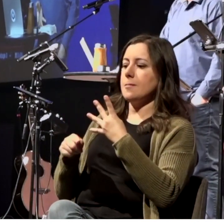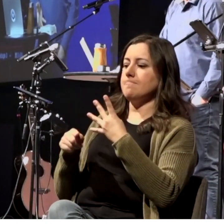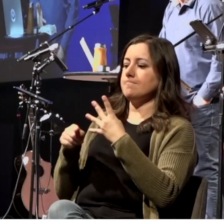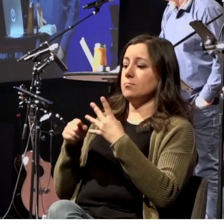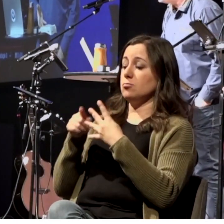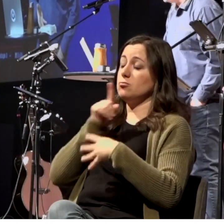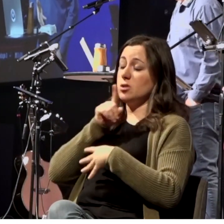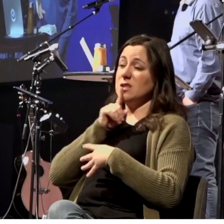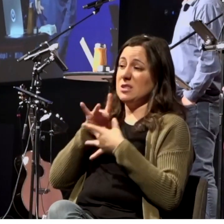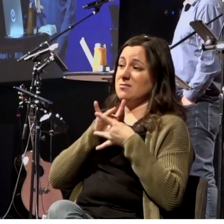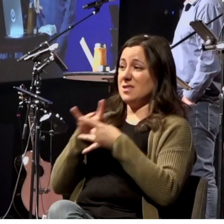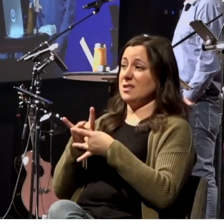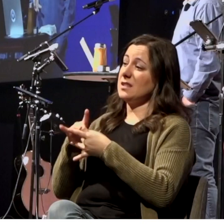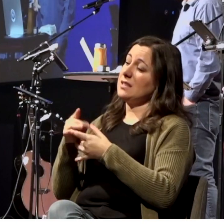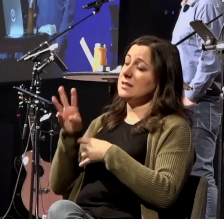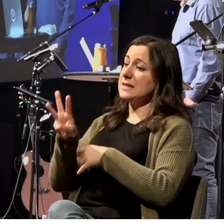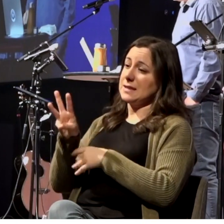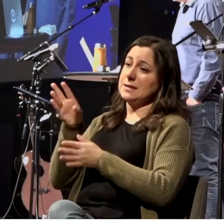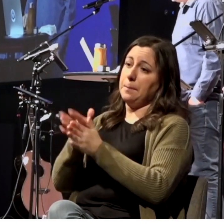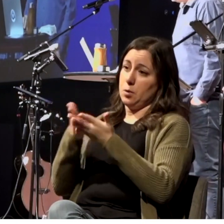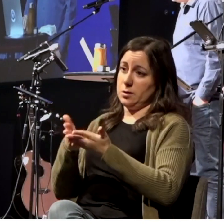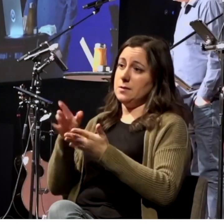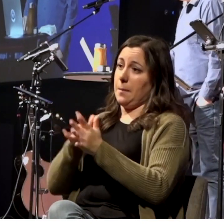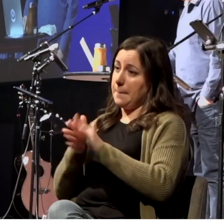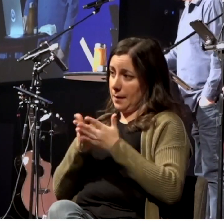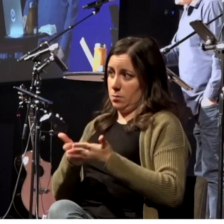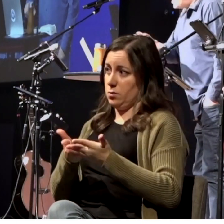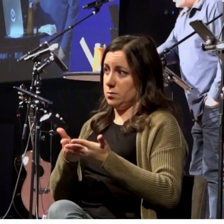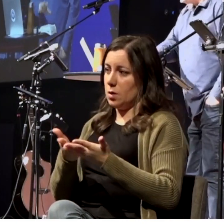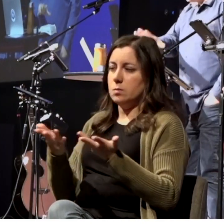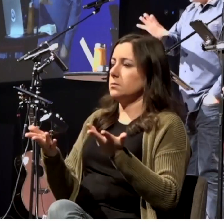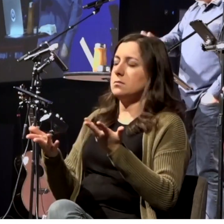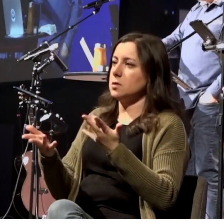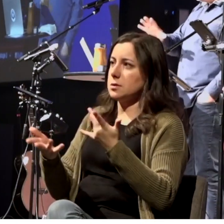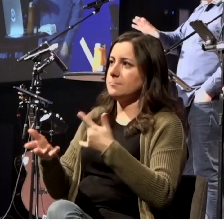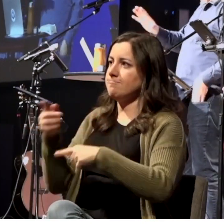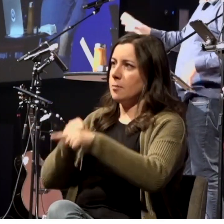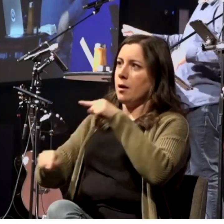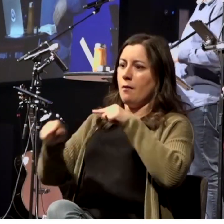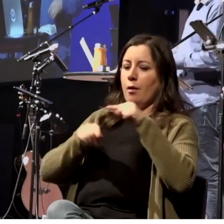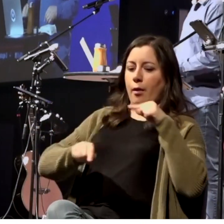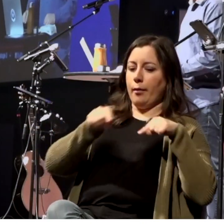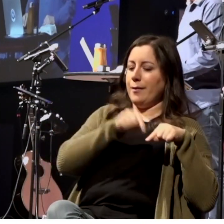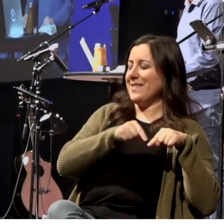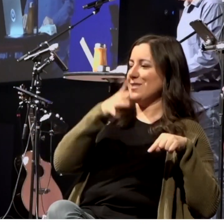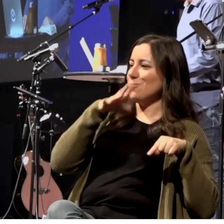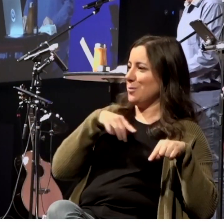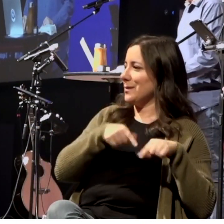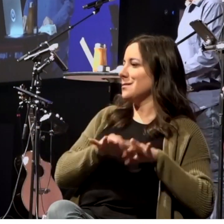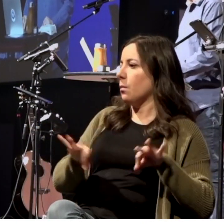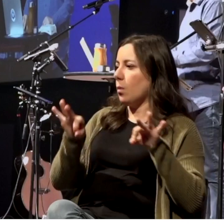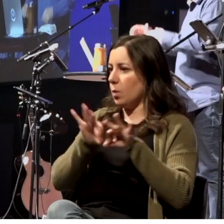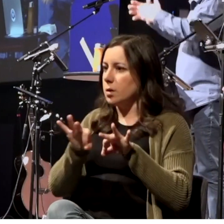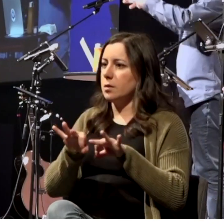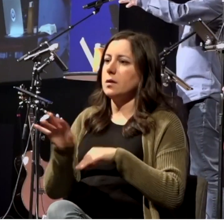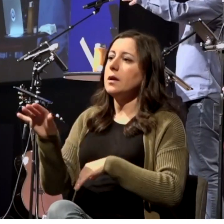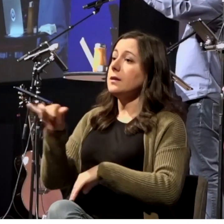of the New Testament. And so here, just like at Jesus' tomb, God uses women to